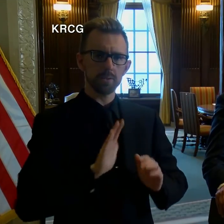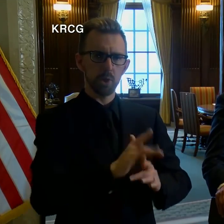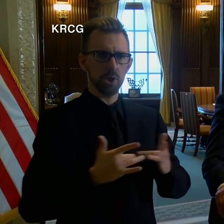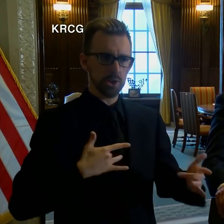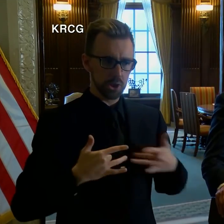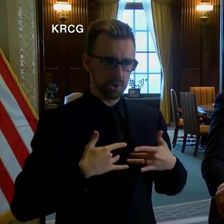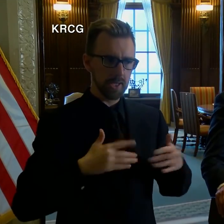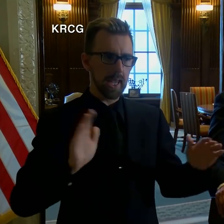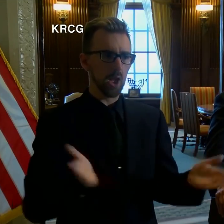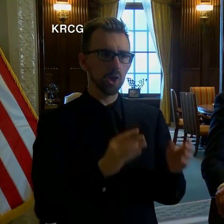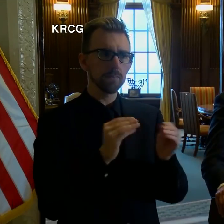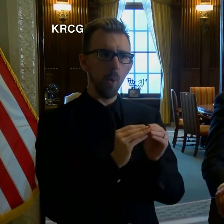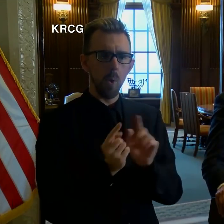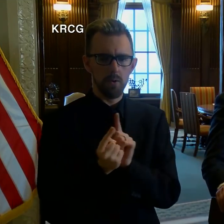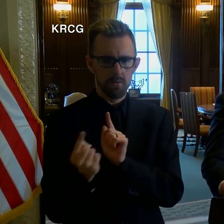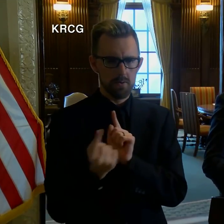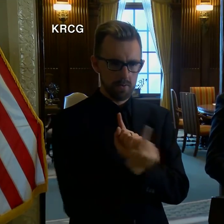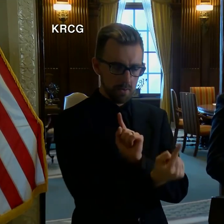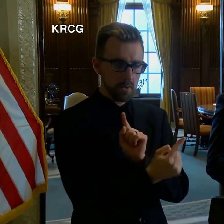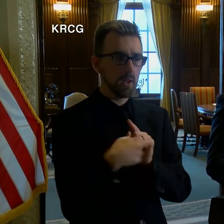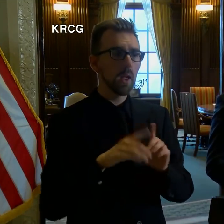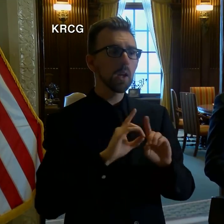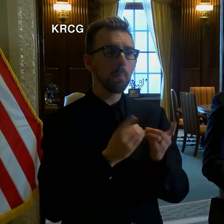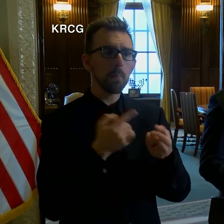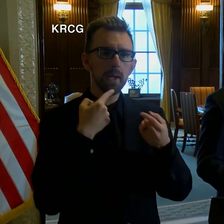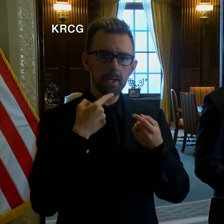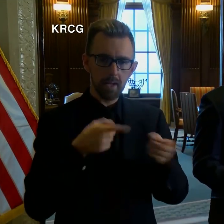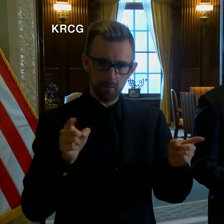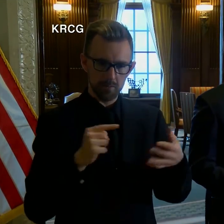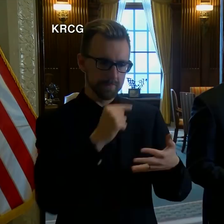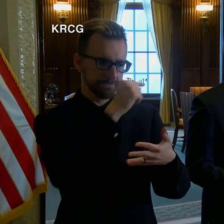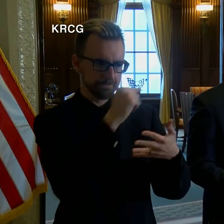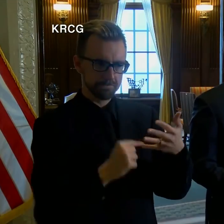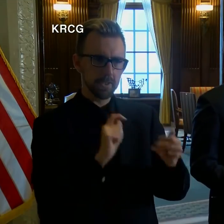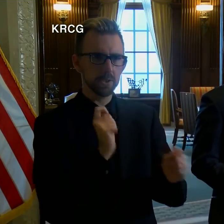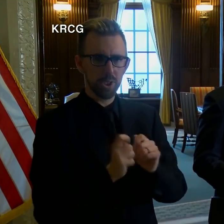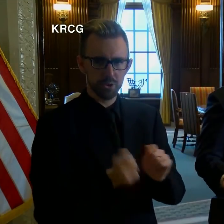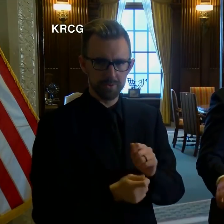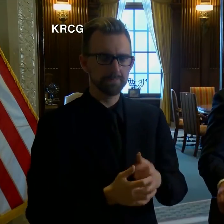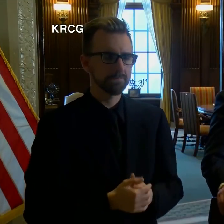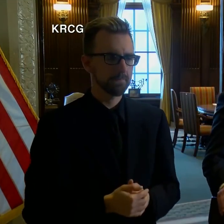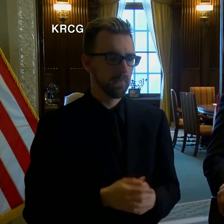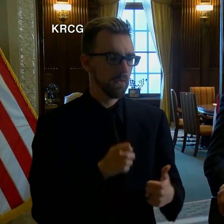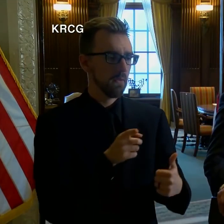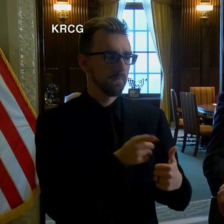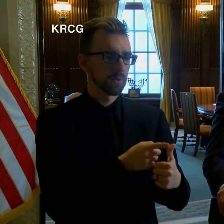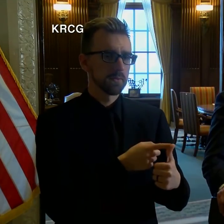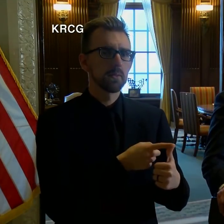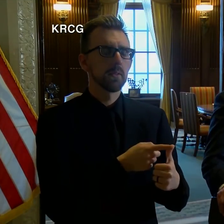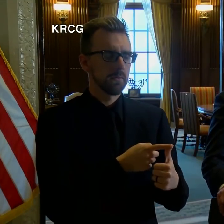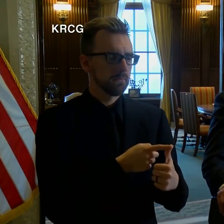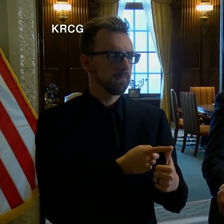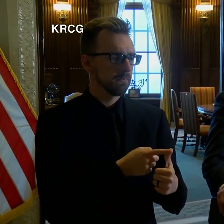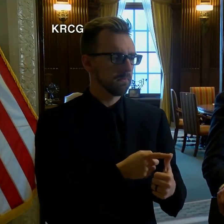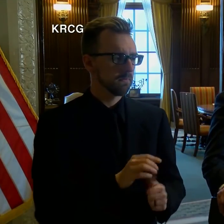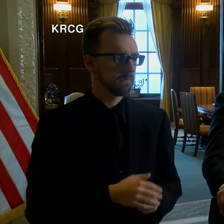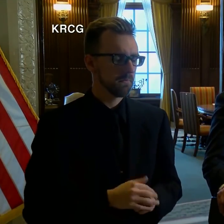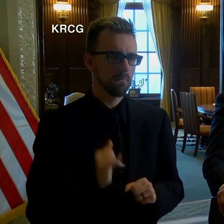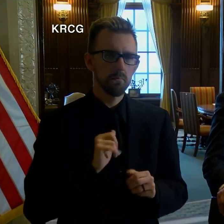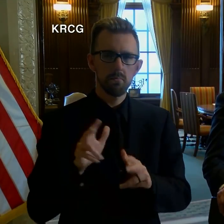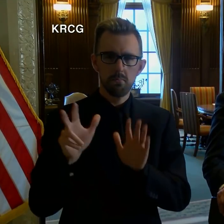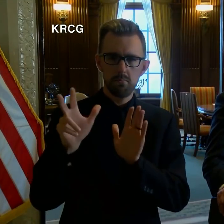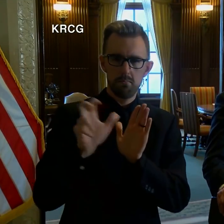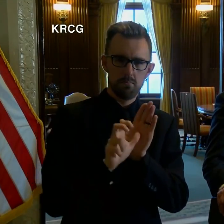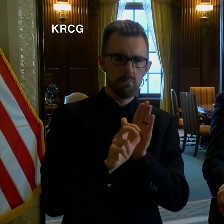distancing, the department is announcing the following changes. First, mirroring the federal